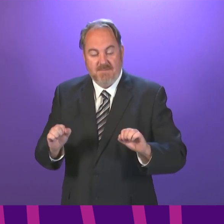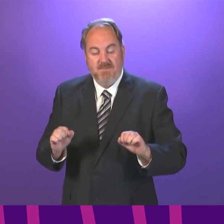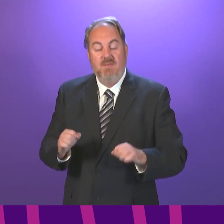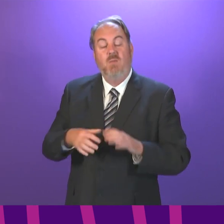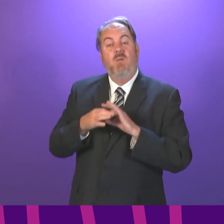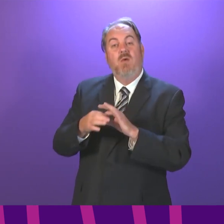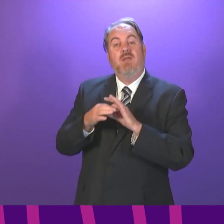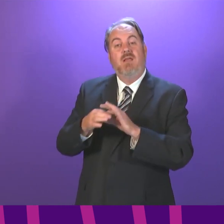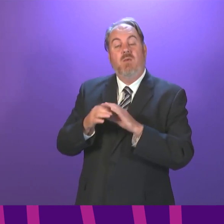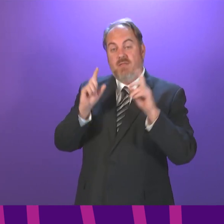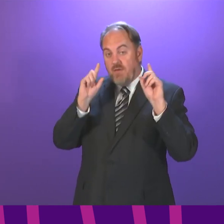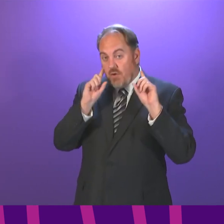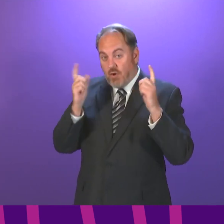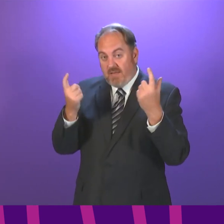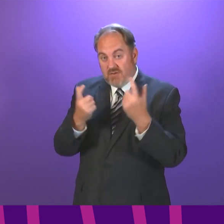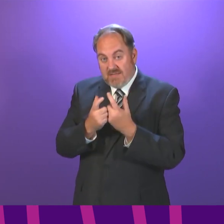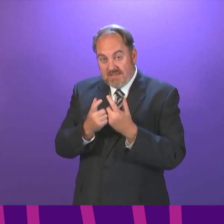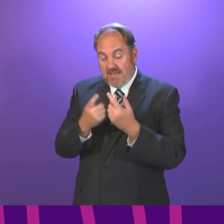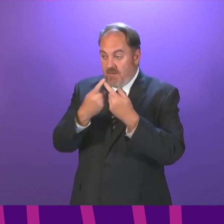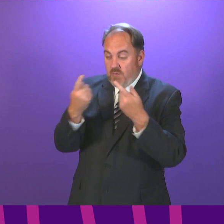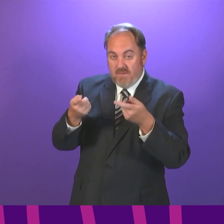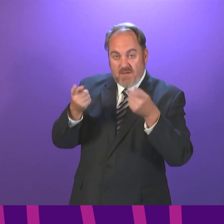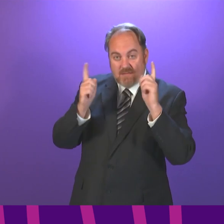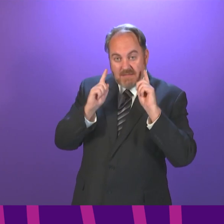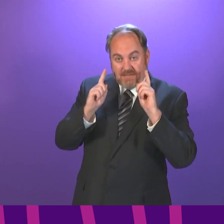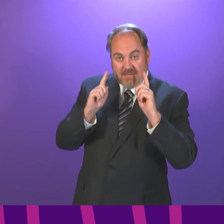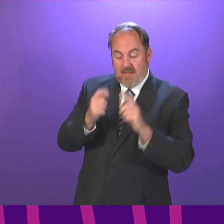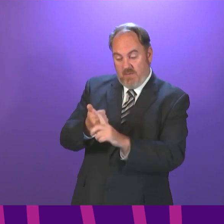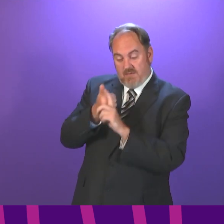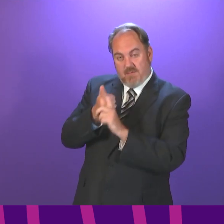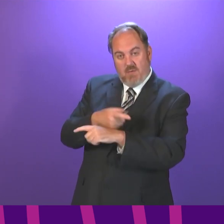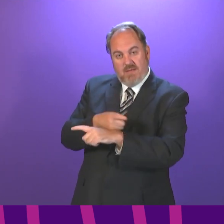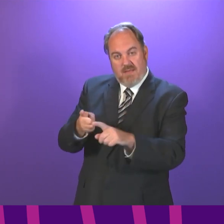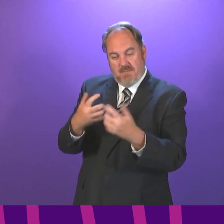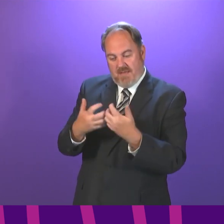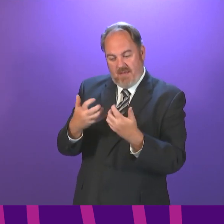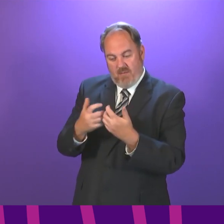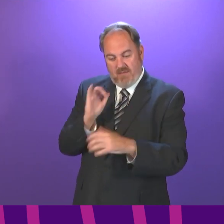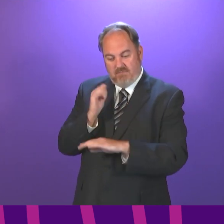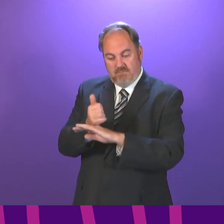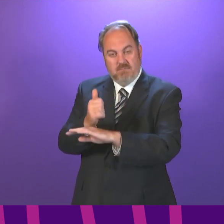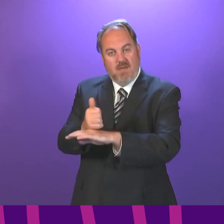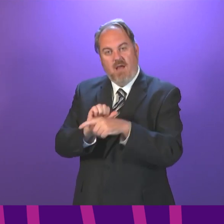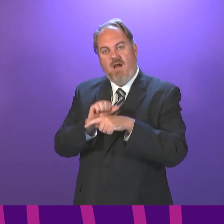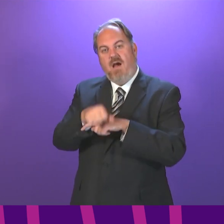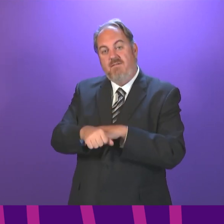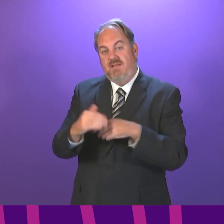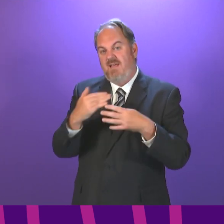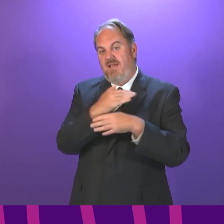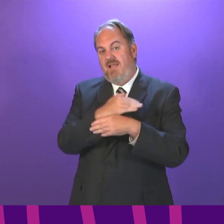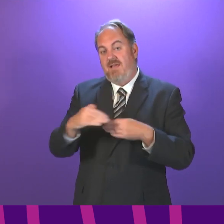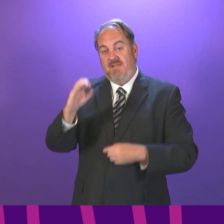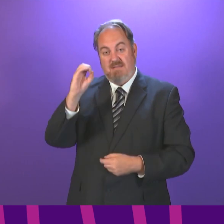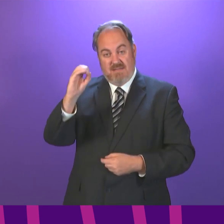higher education sector on plans for the year ahead. Specific guidance on operating beyond level zero for universities and